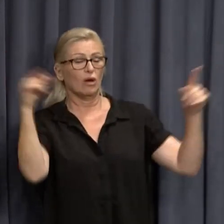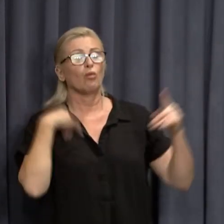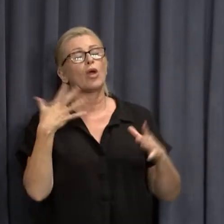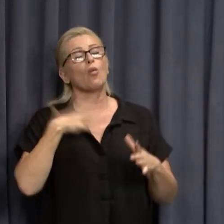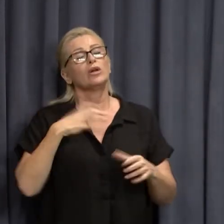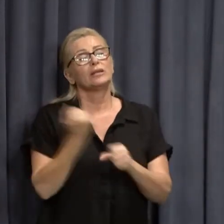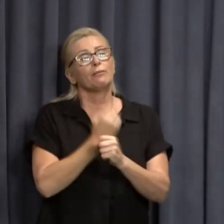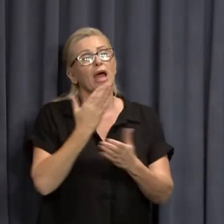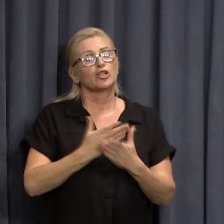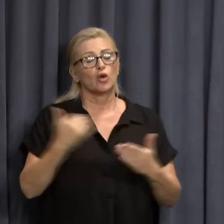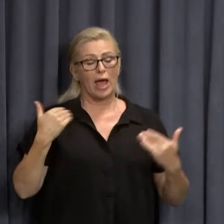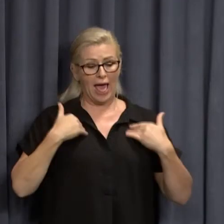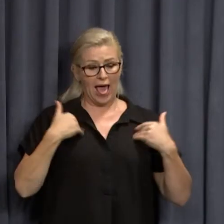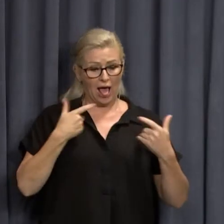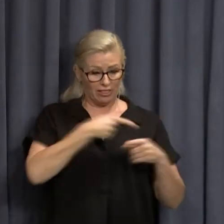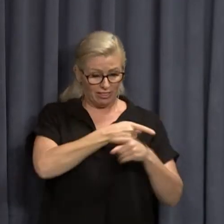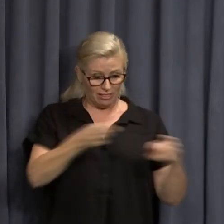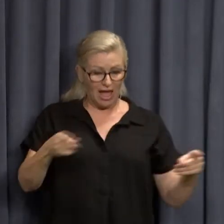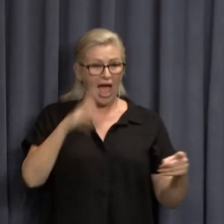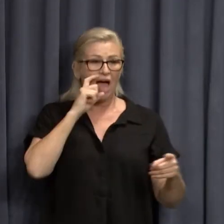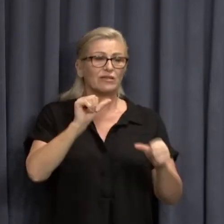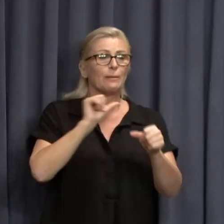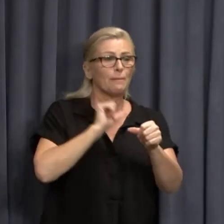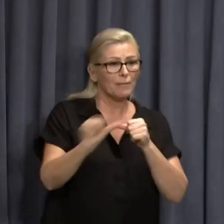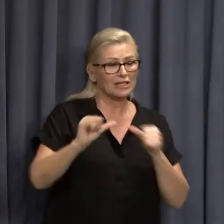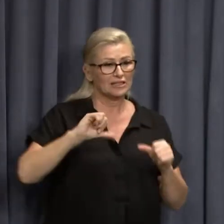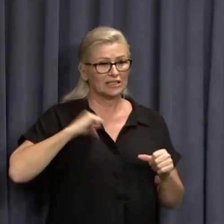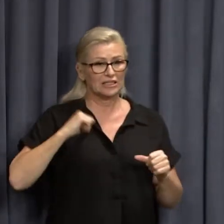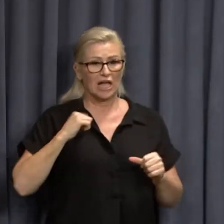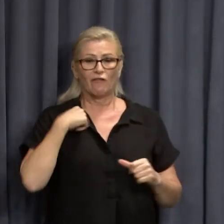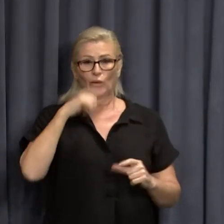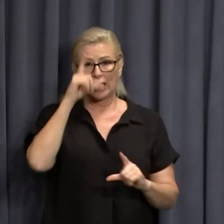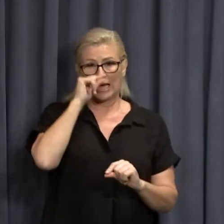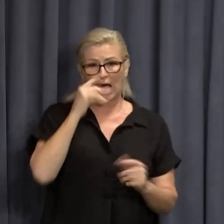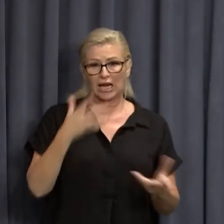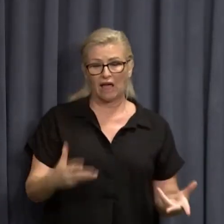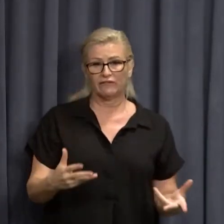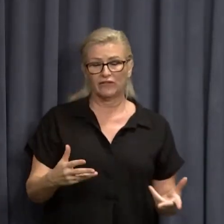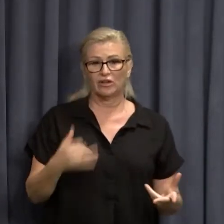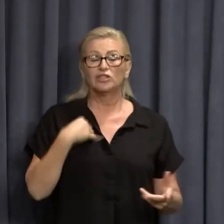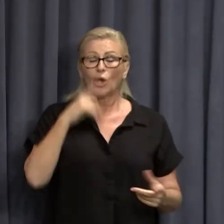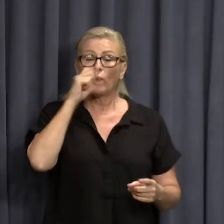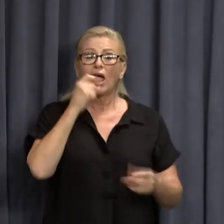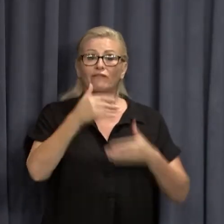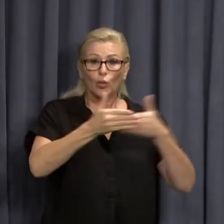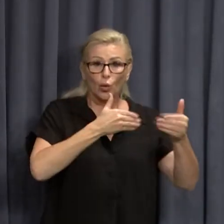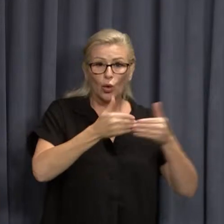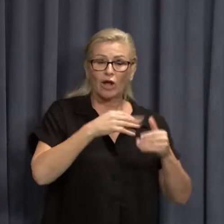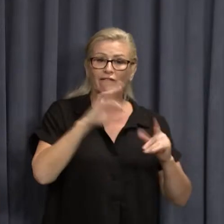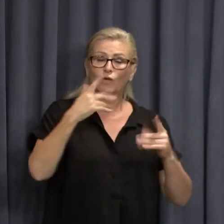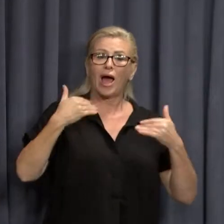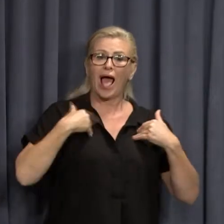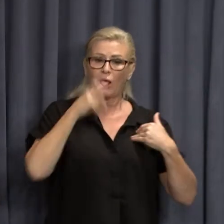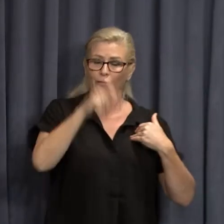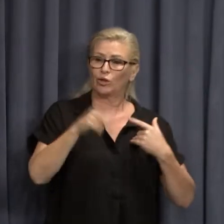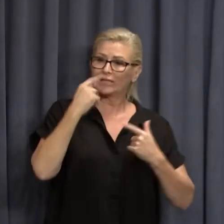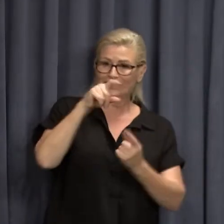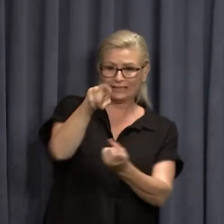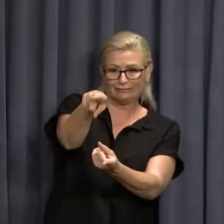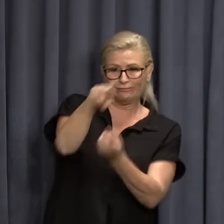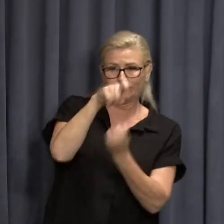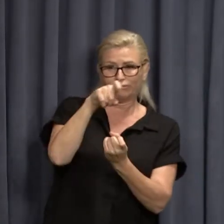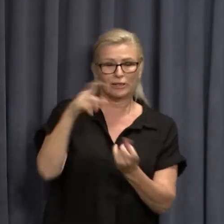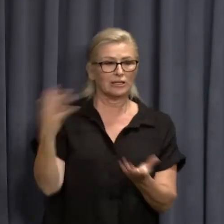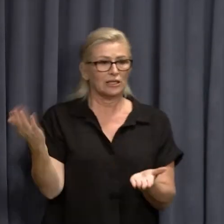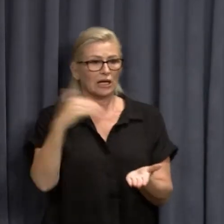is staffed as well as we possibly can. So we have made particular arrangements for healthcare workers to come in. And